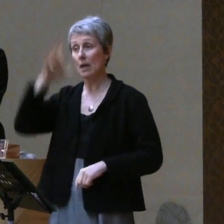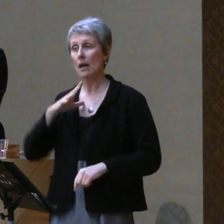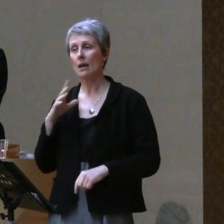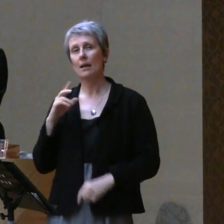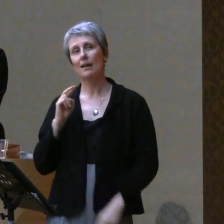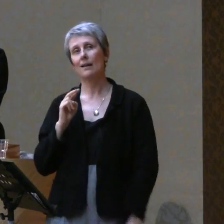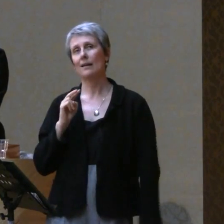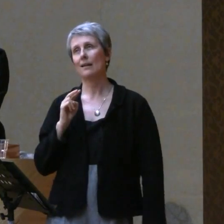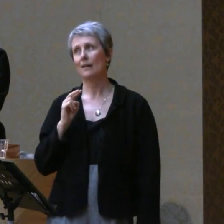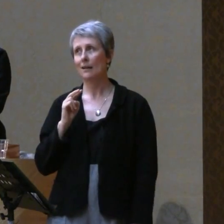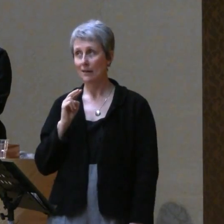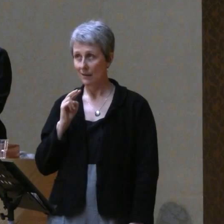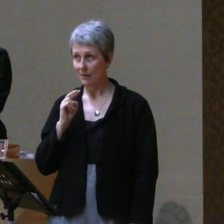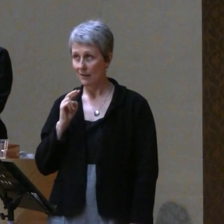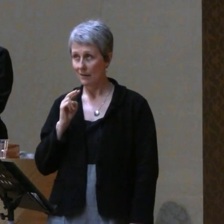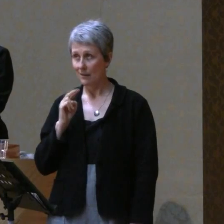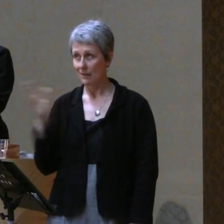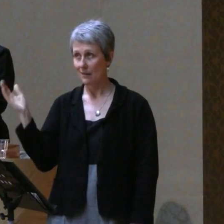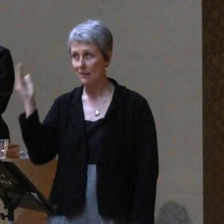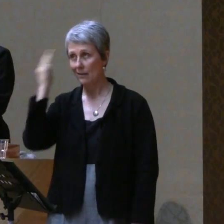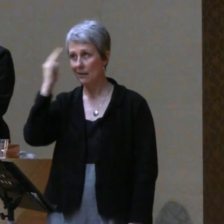like he had something on me.